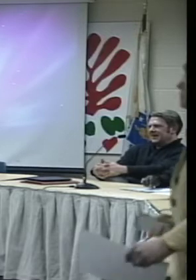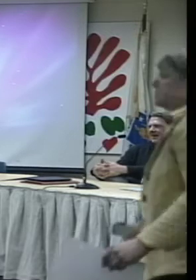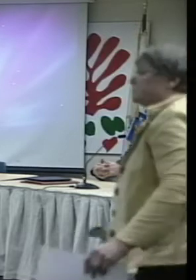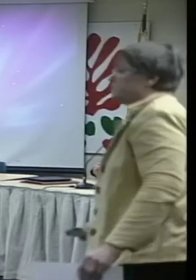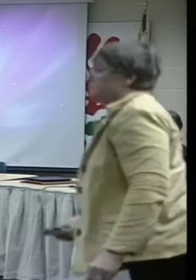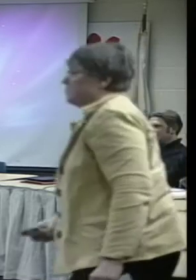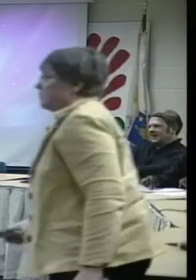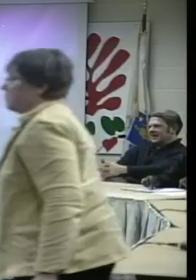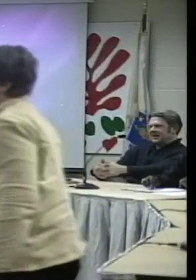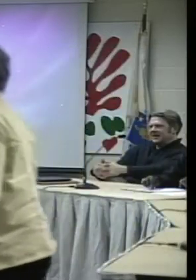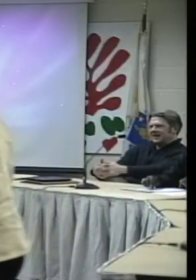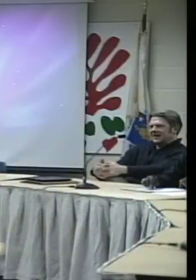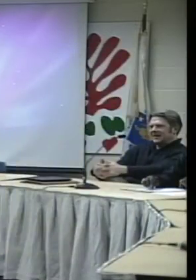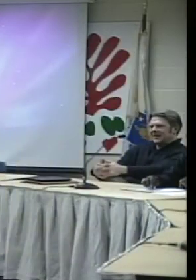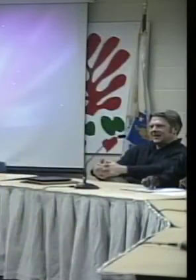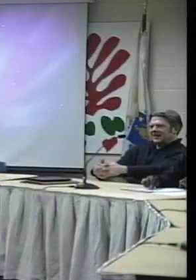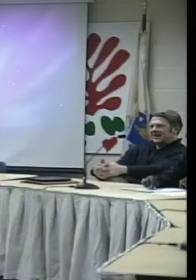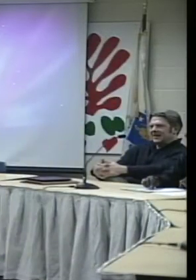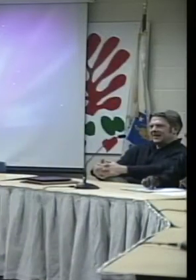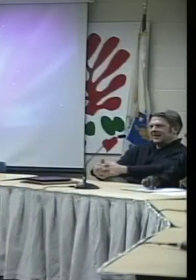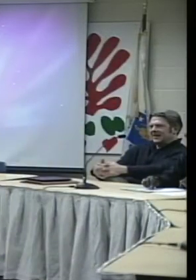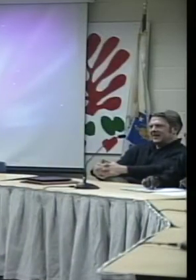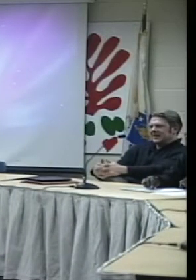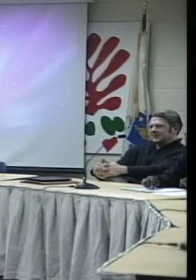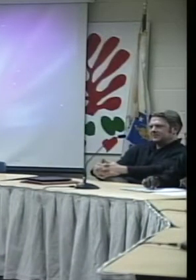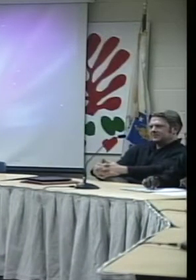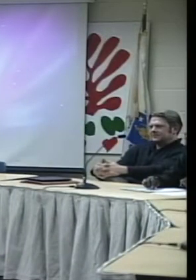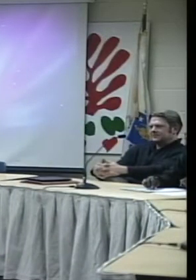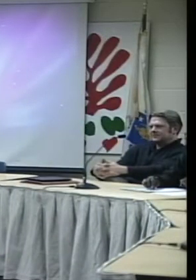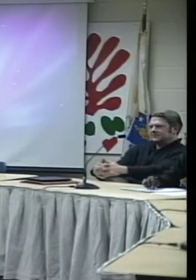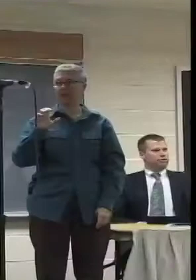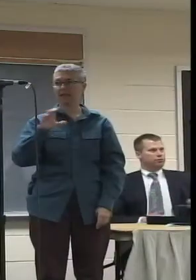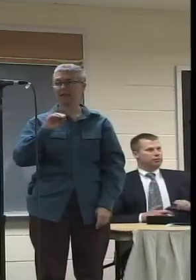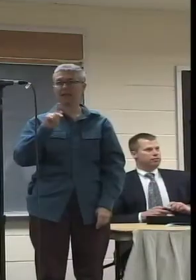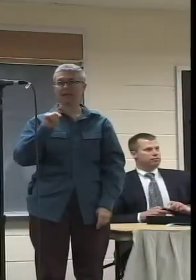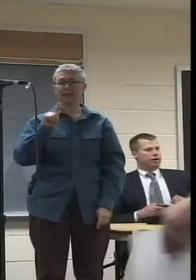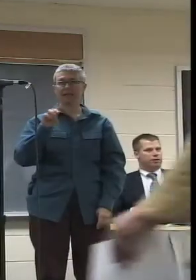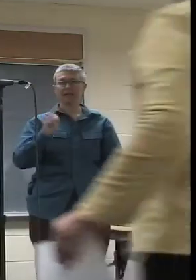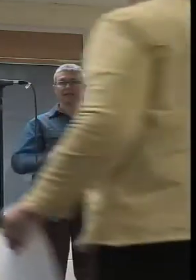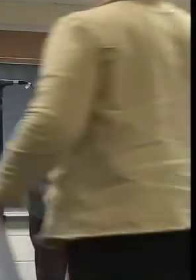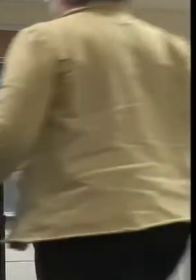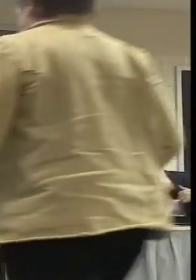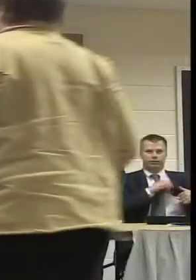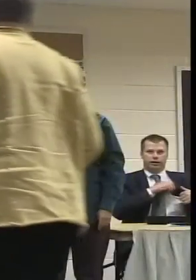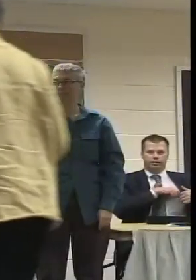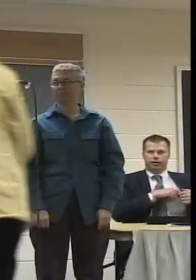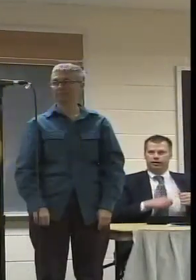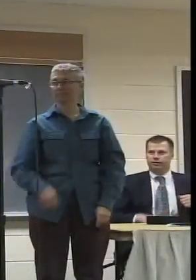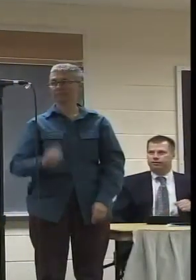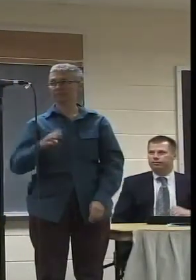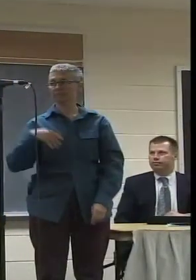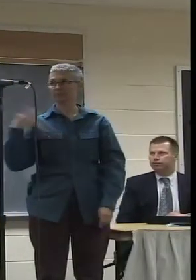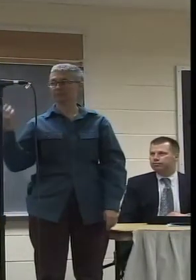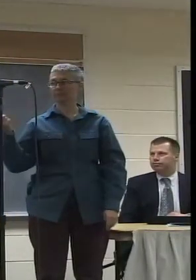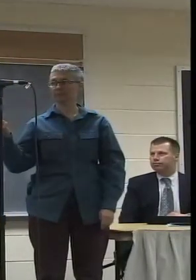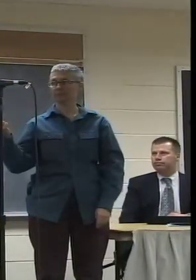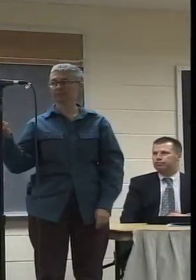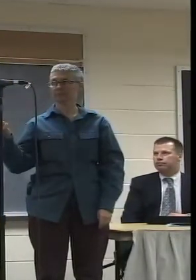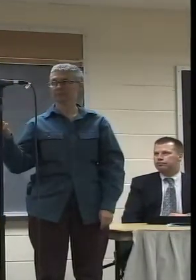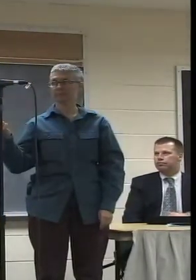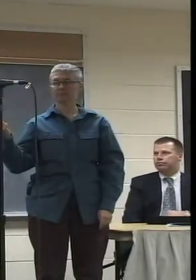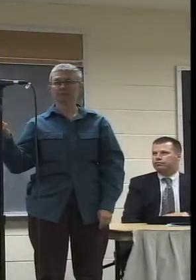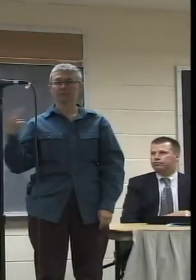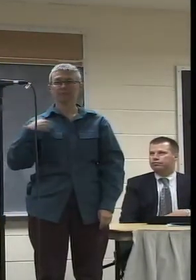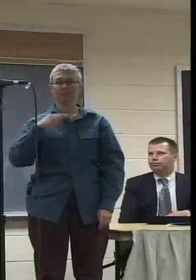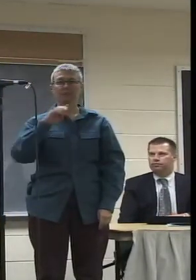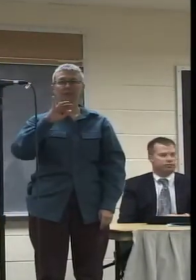Alex Russo, Brad Andrews, and Kate Way. Just to give you a... I am a... Converse.